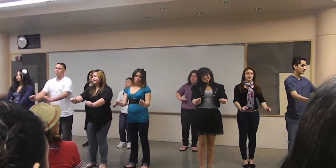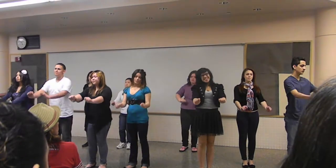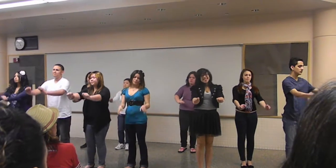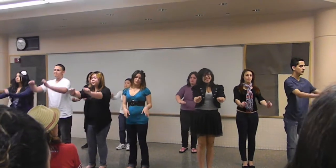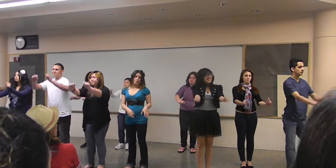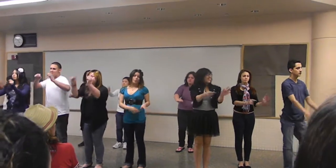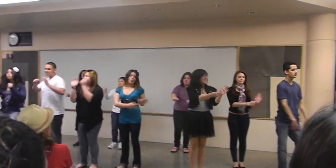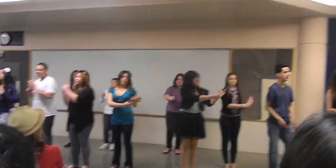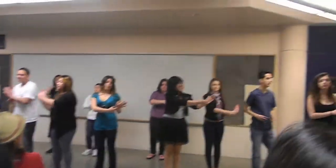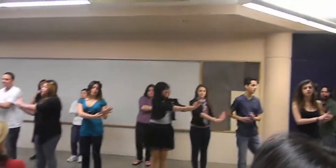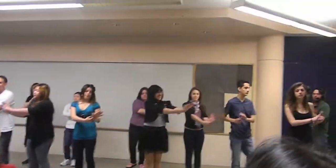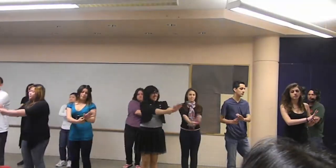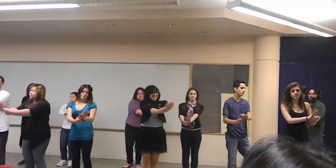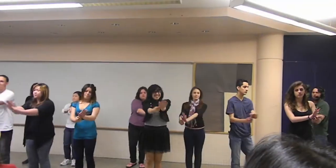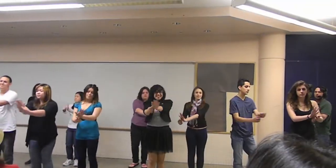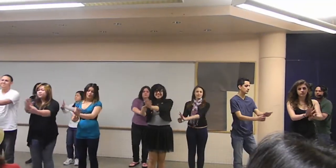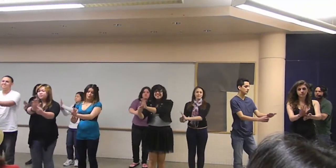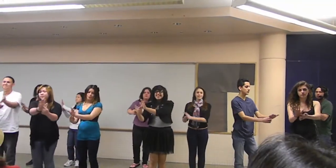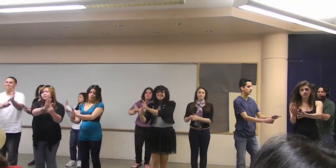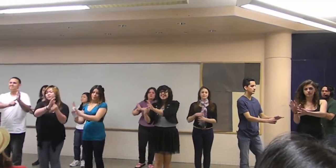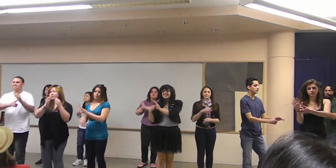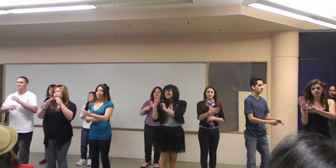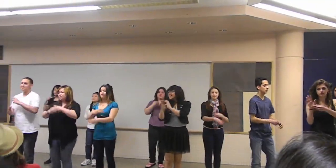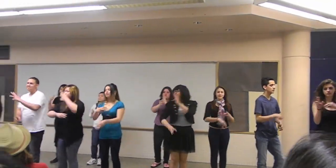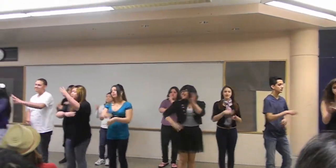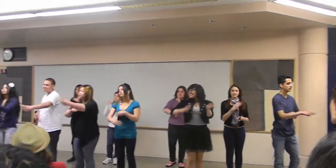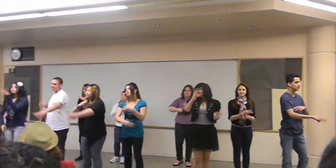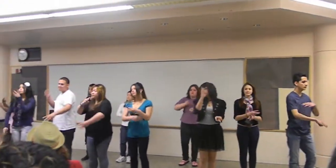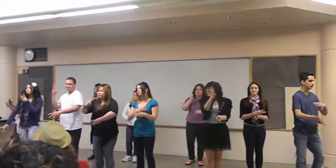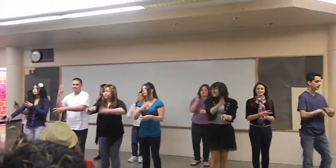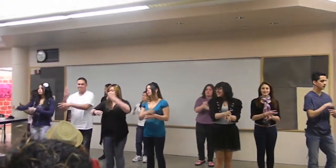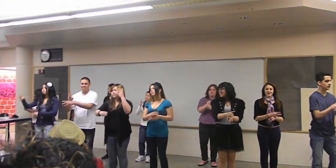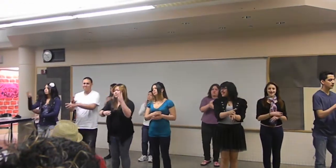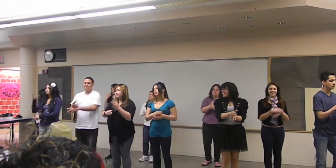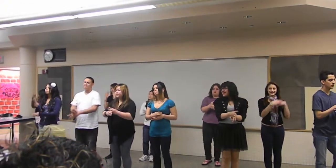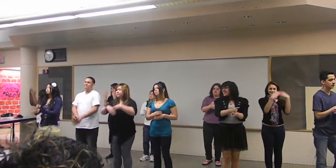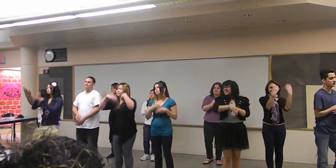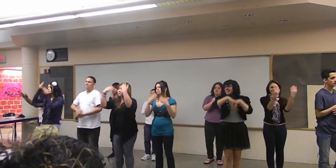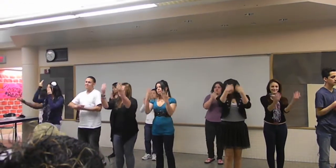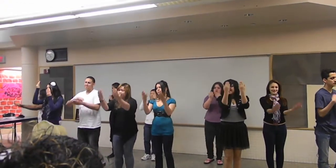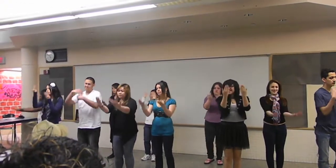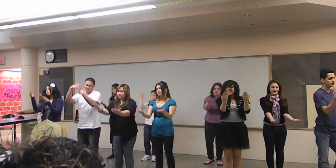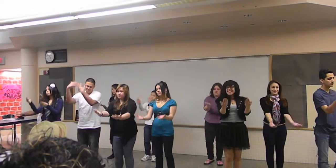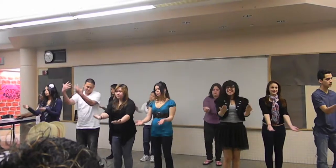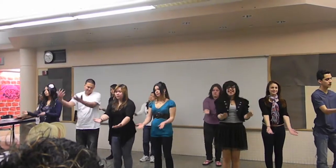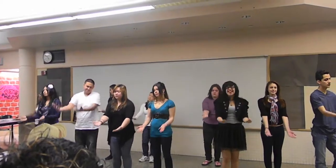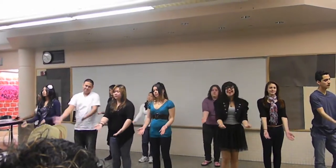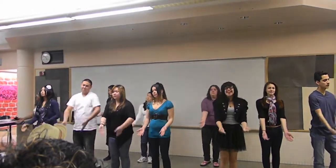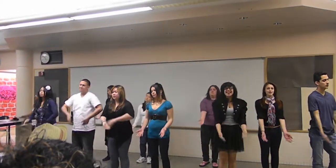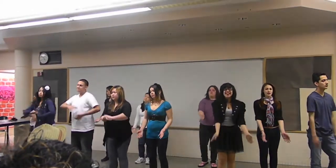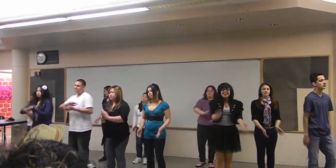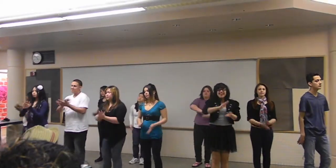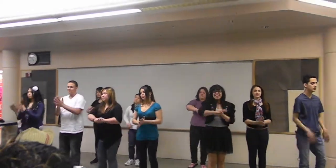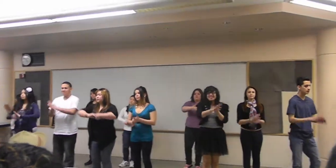the light And let it shine Just